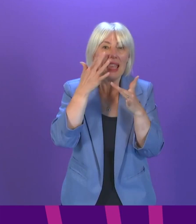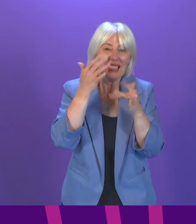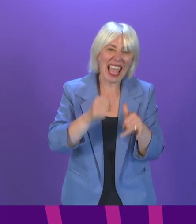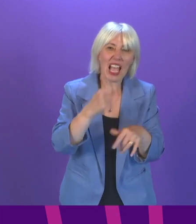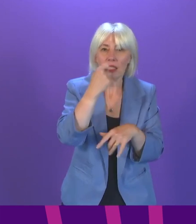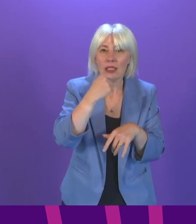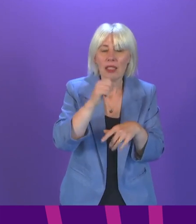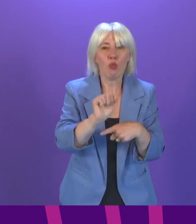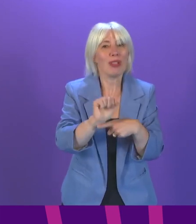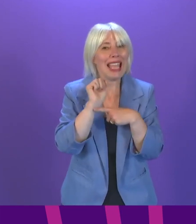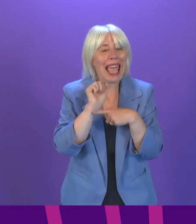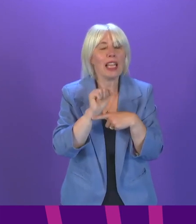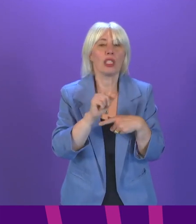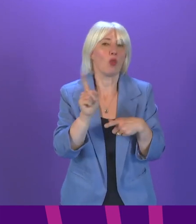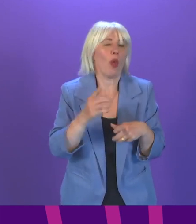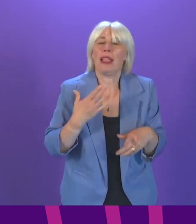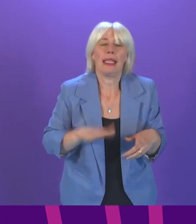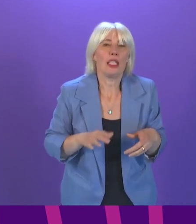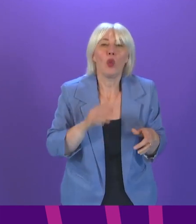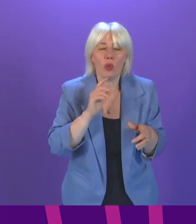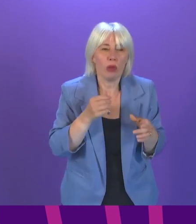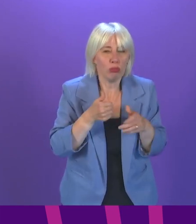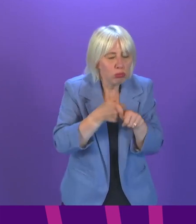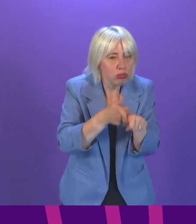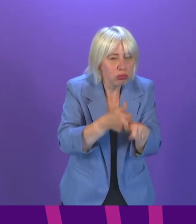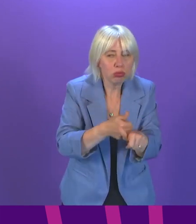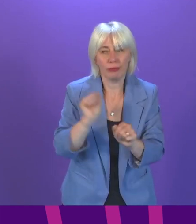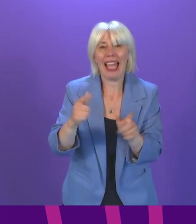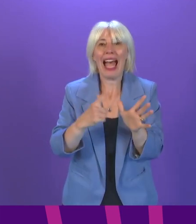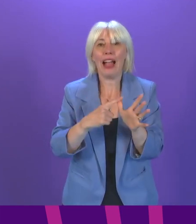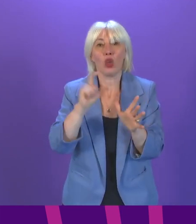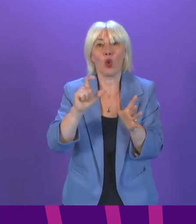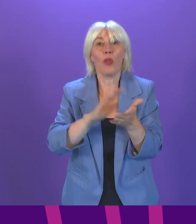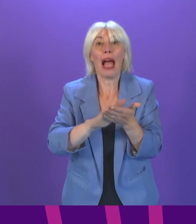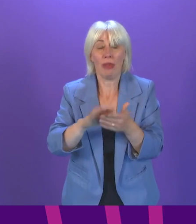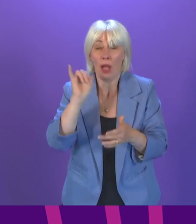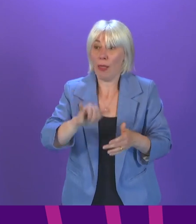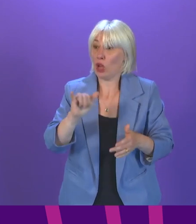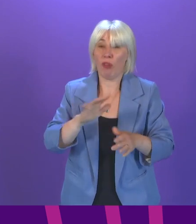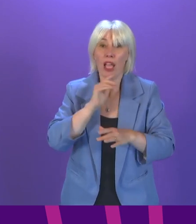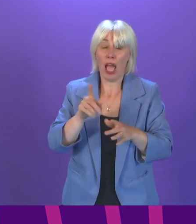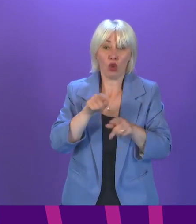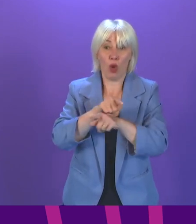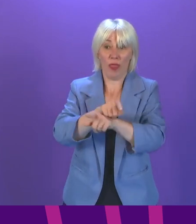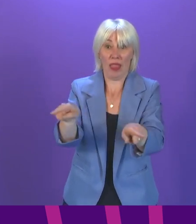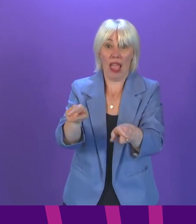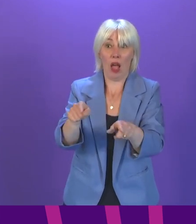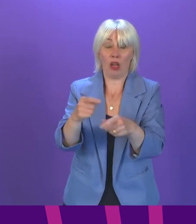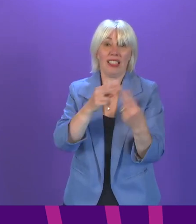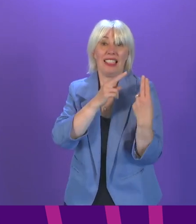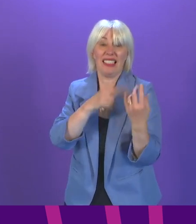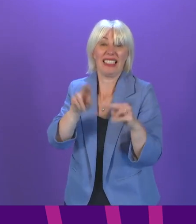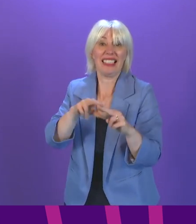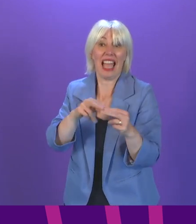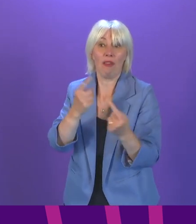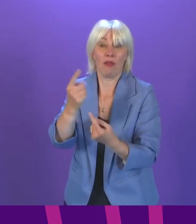along, depending on the need for the system. Alex Cole-Hamilton is right. It's not talking down Test and Protect staff to raise legitimate concerns. It's